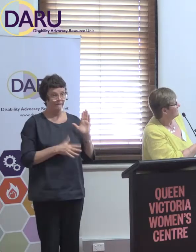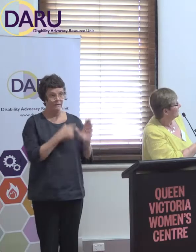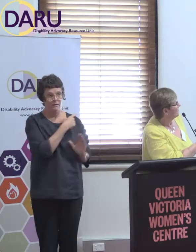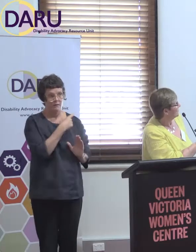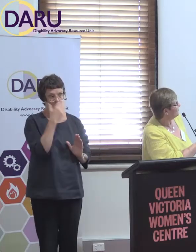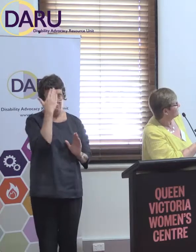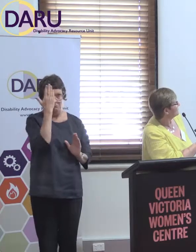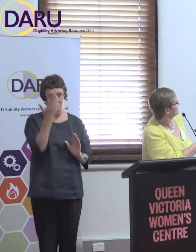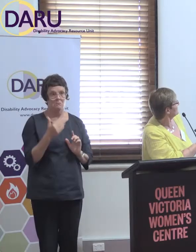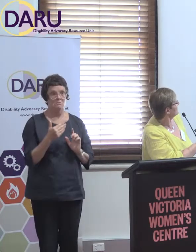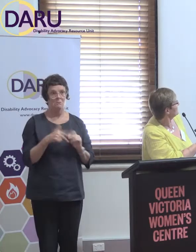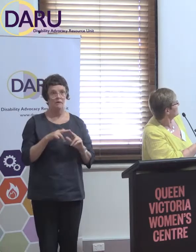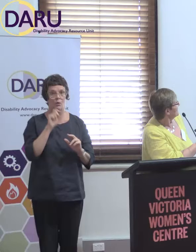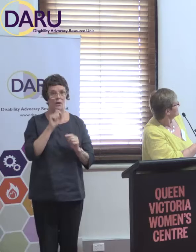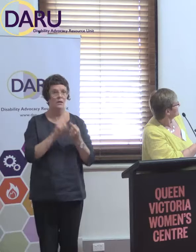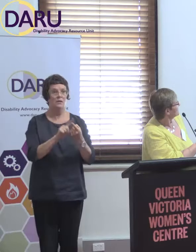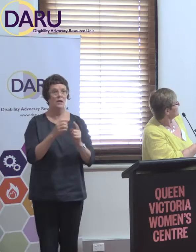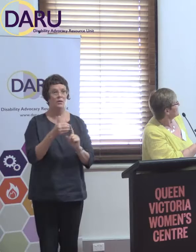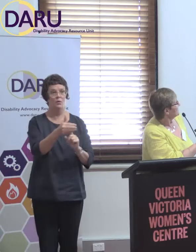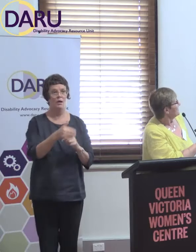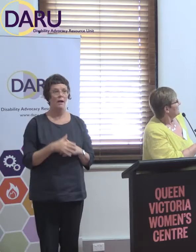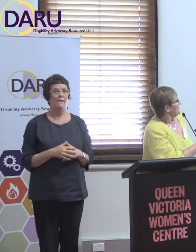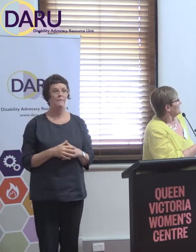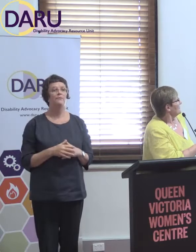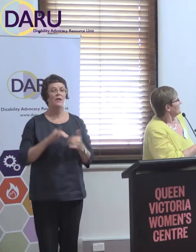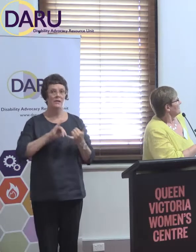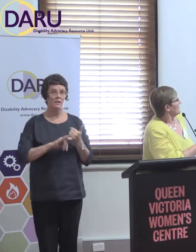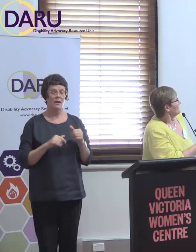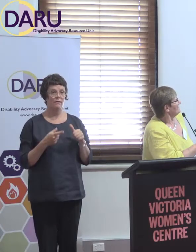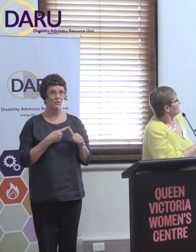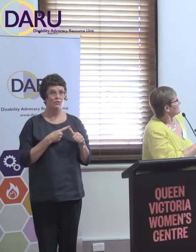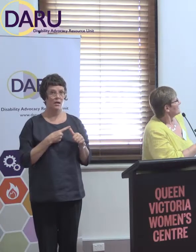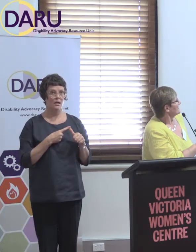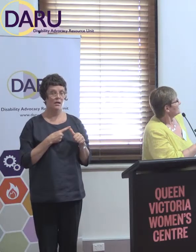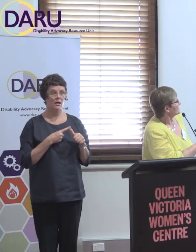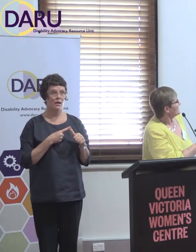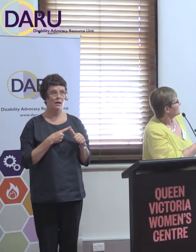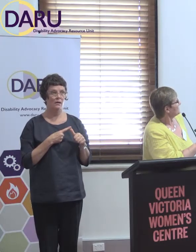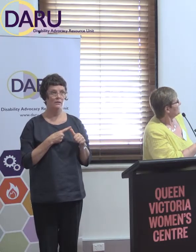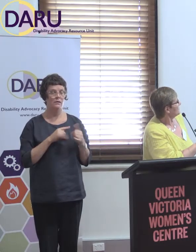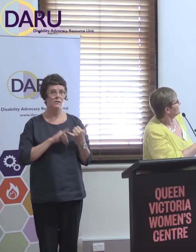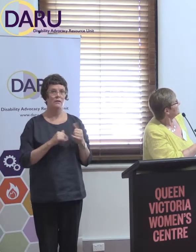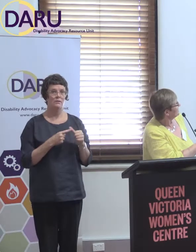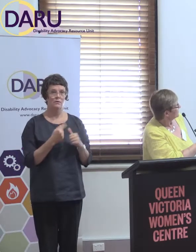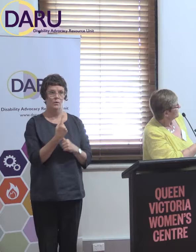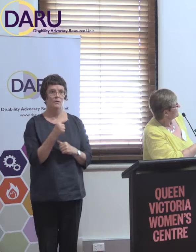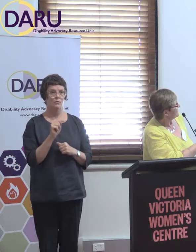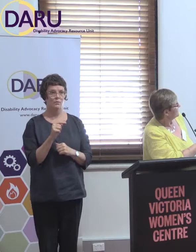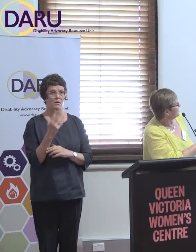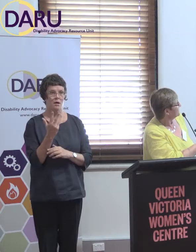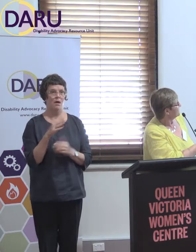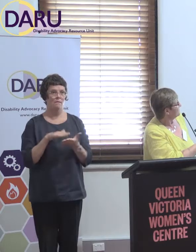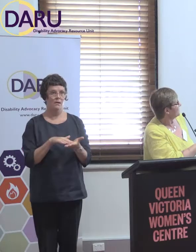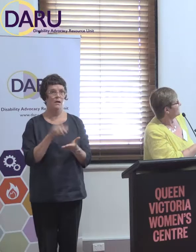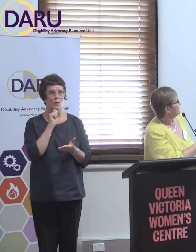continue. We hope it does but don't know. South Australia, South Australia there's 1.9 million which will